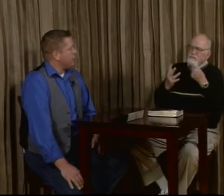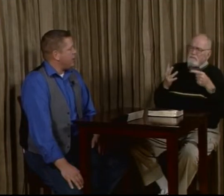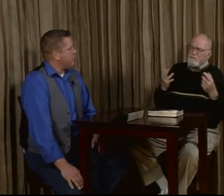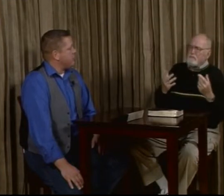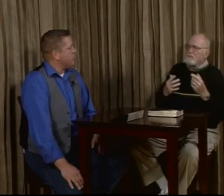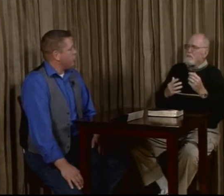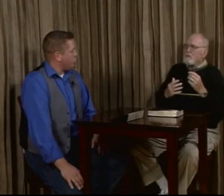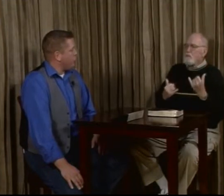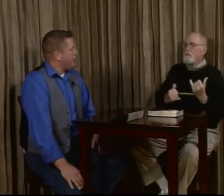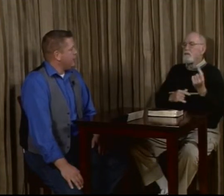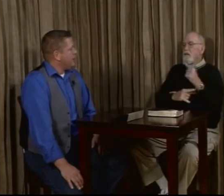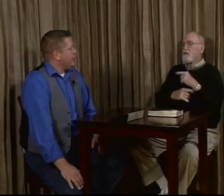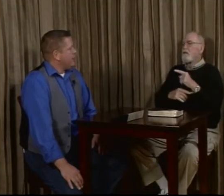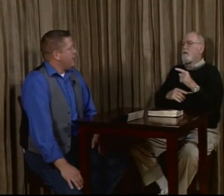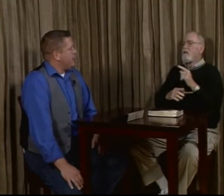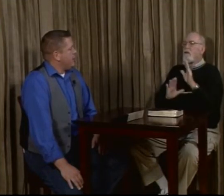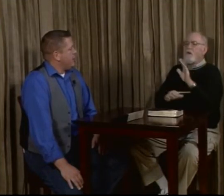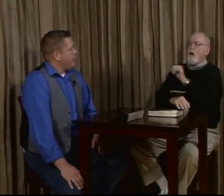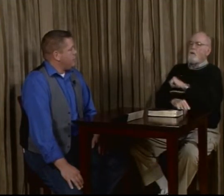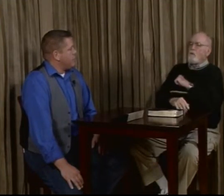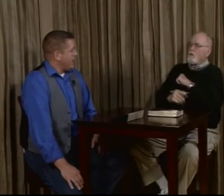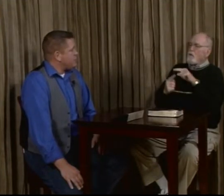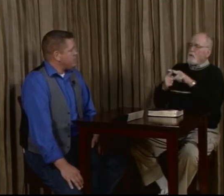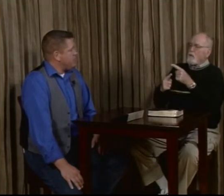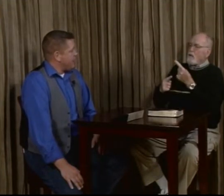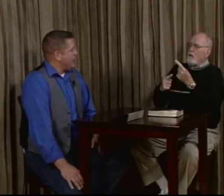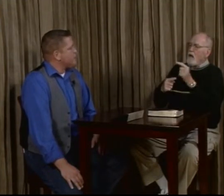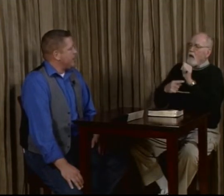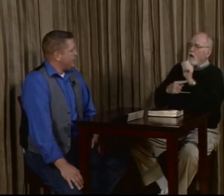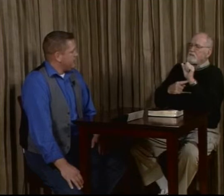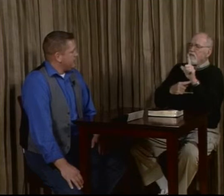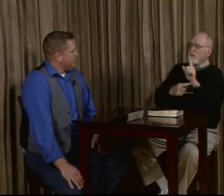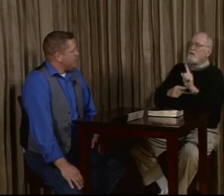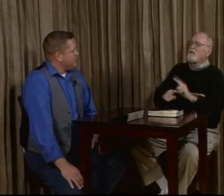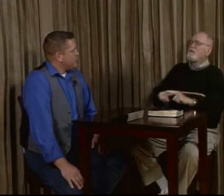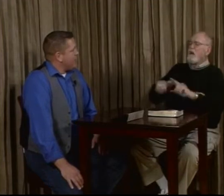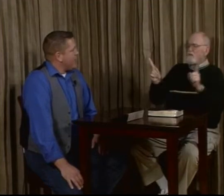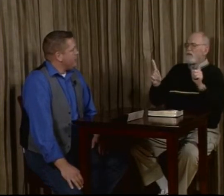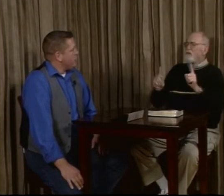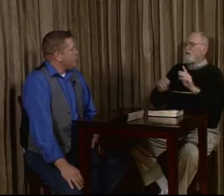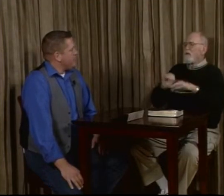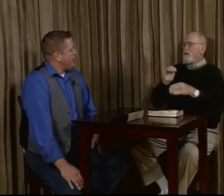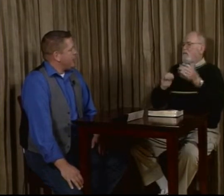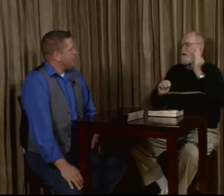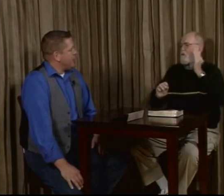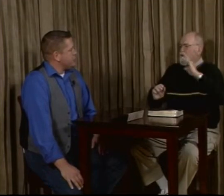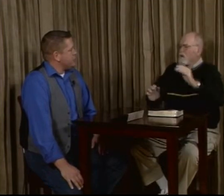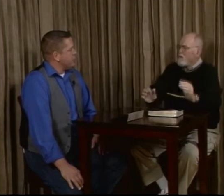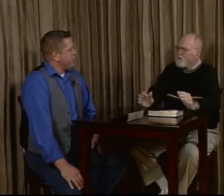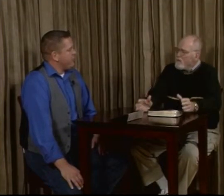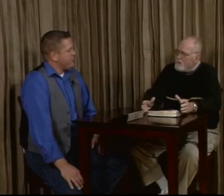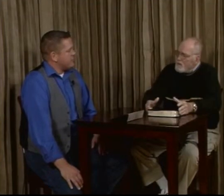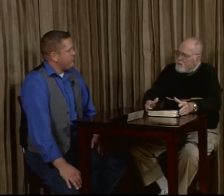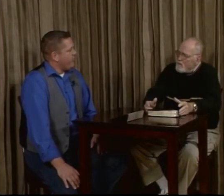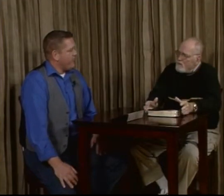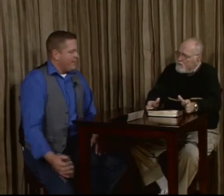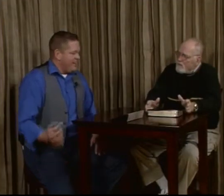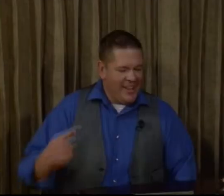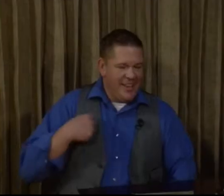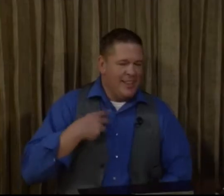deaf people to learn education, to be educated. And so the attitude toward American Sign Language is so different than it was before. I